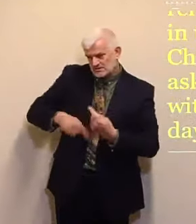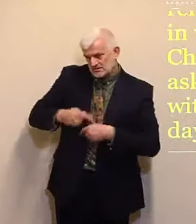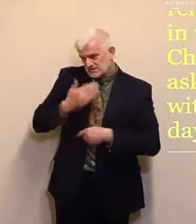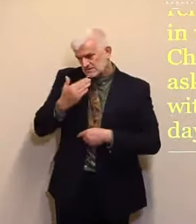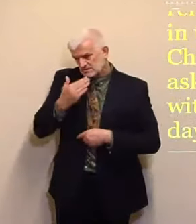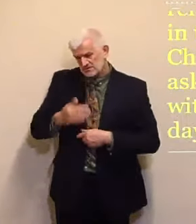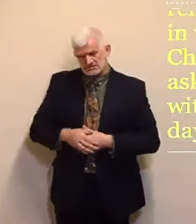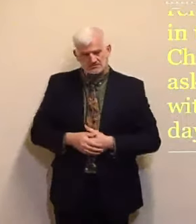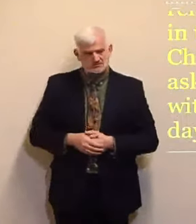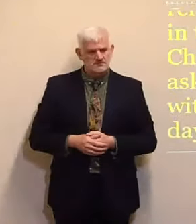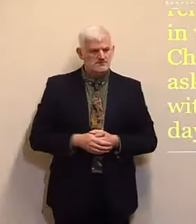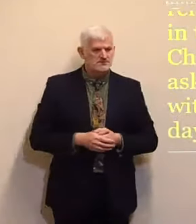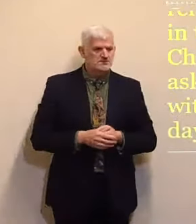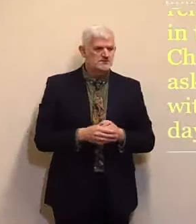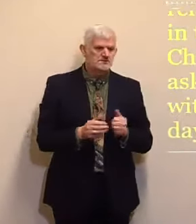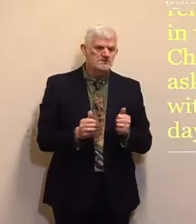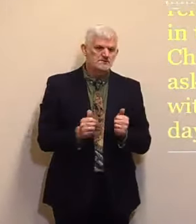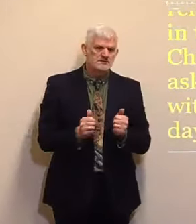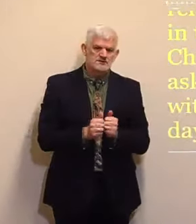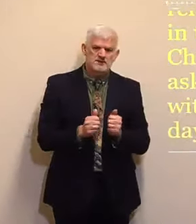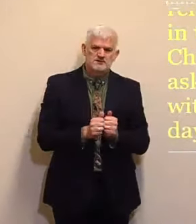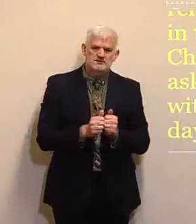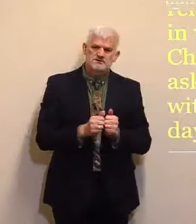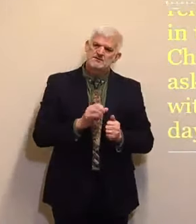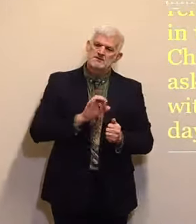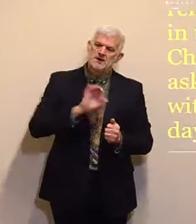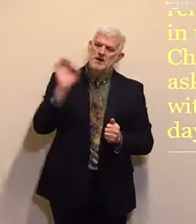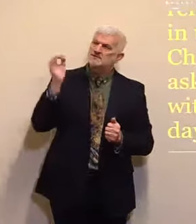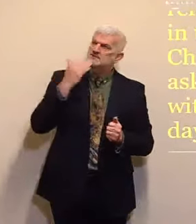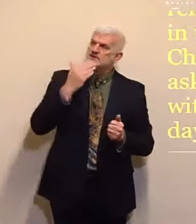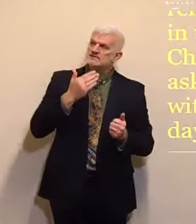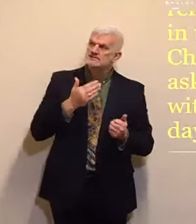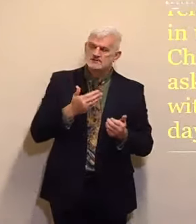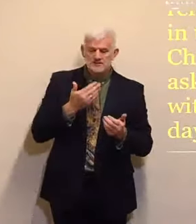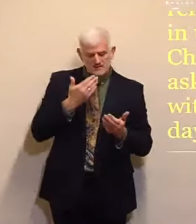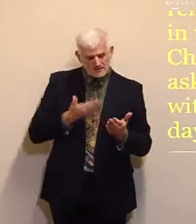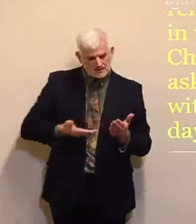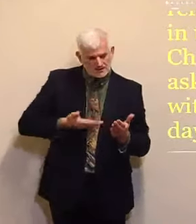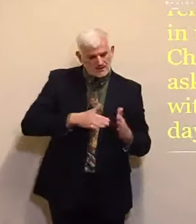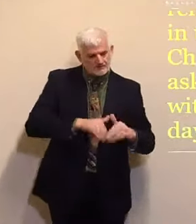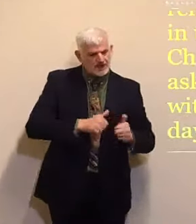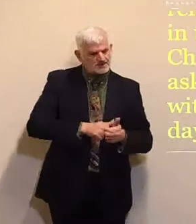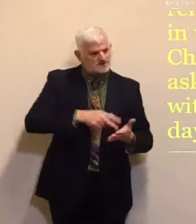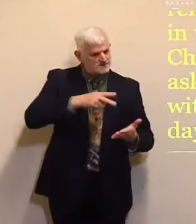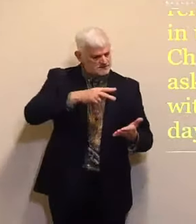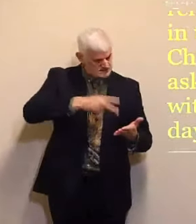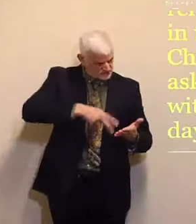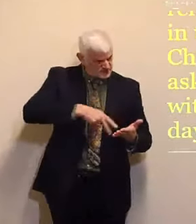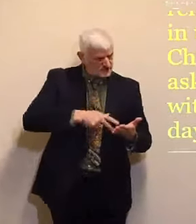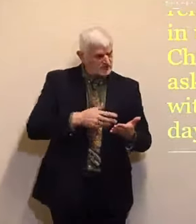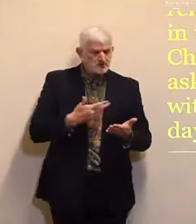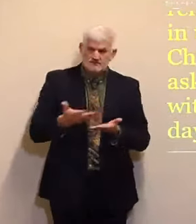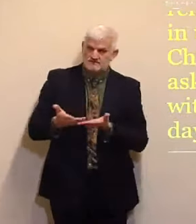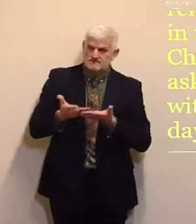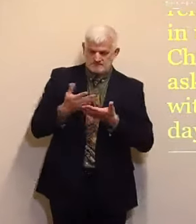May the Lord bless again The reading And the hearing Of his inspired word For our souls this morning